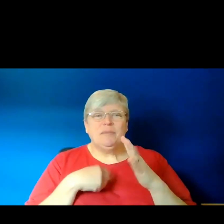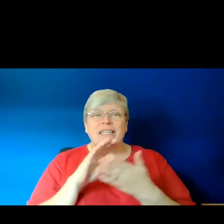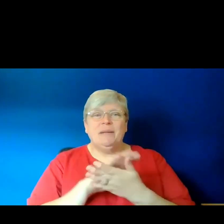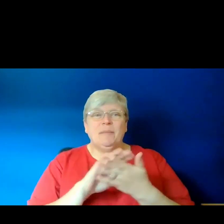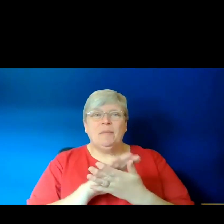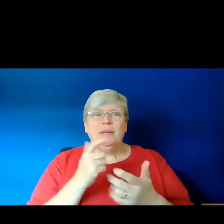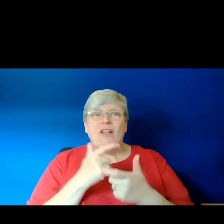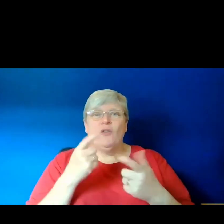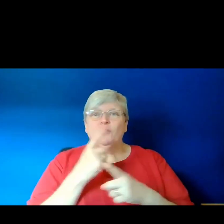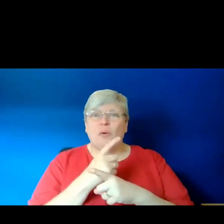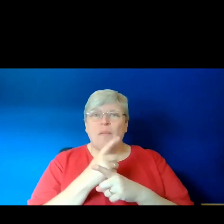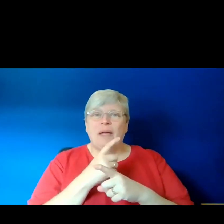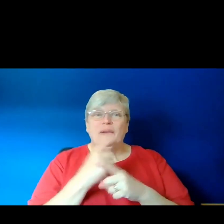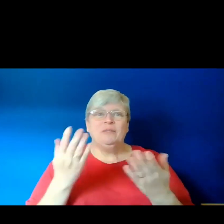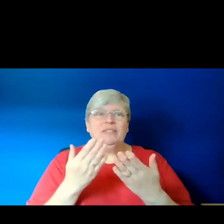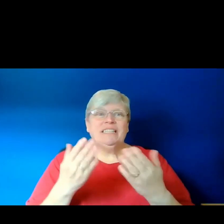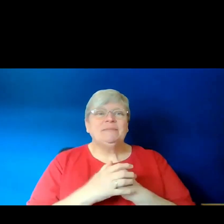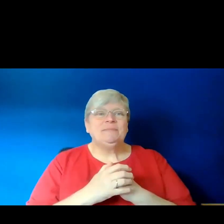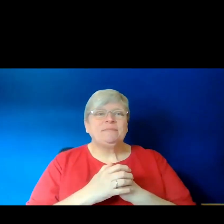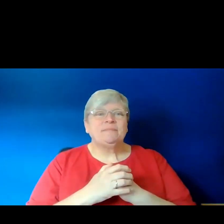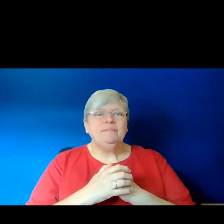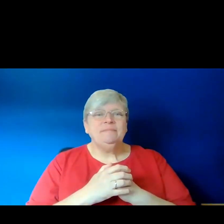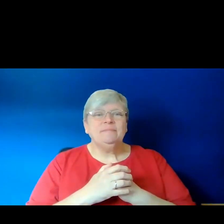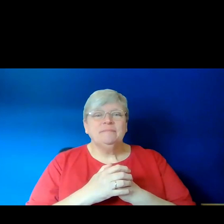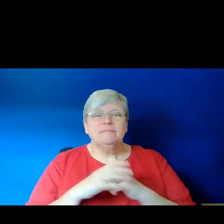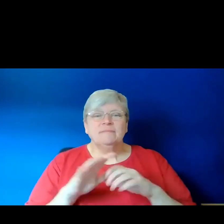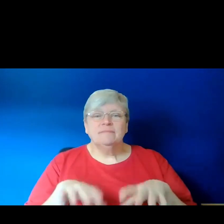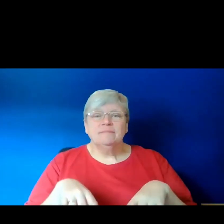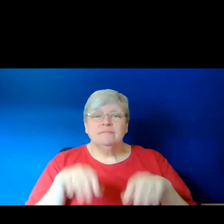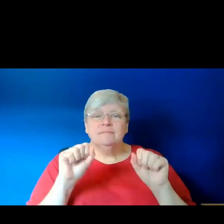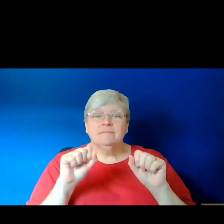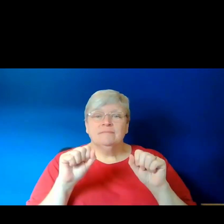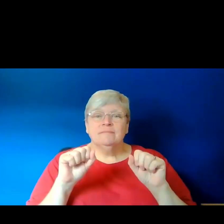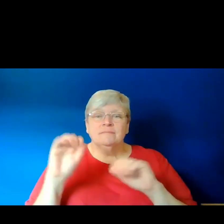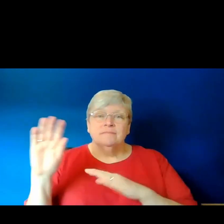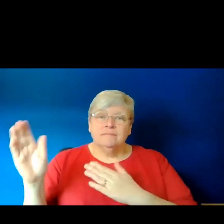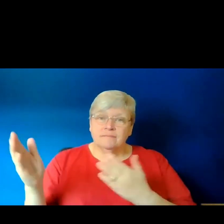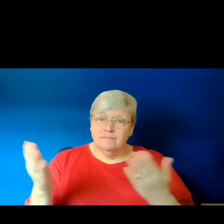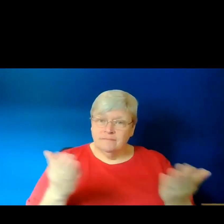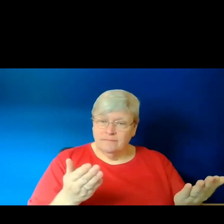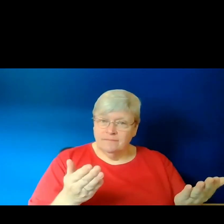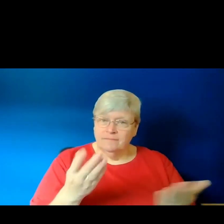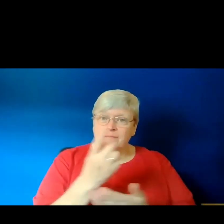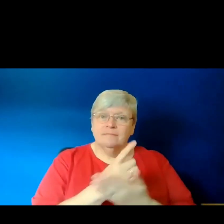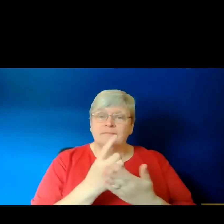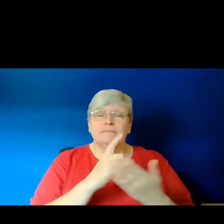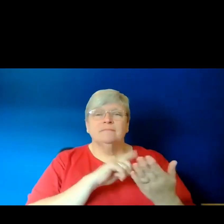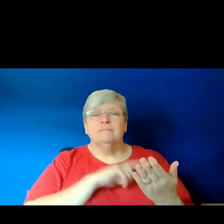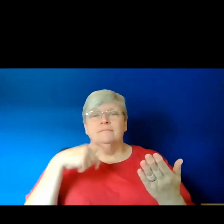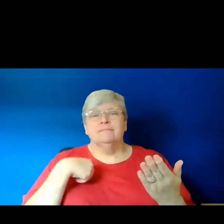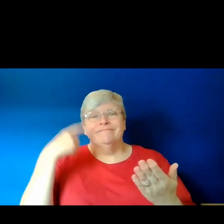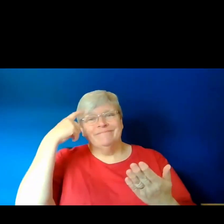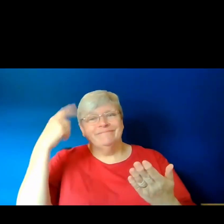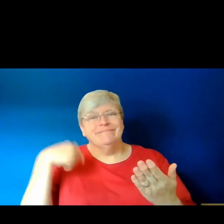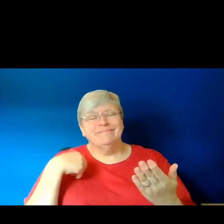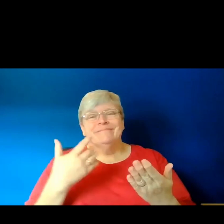talking about it today. So I'm just going to start with a bit of an introduction about why I think that